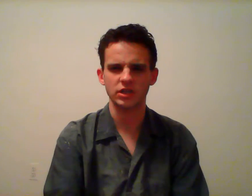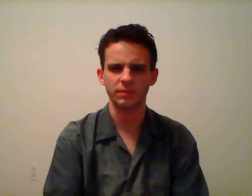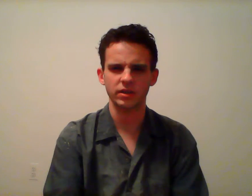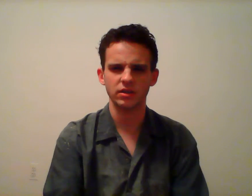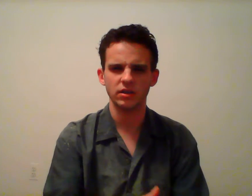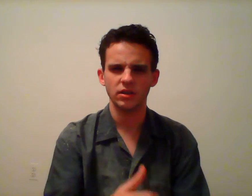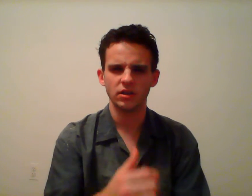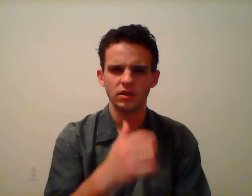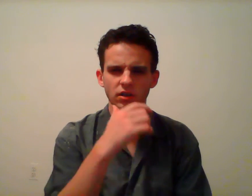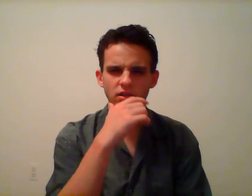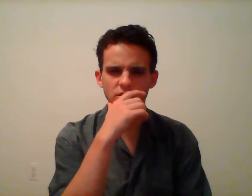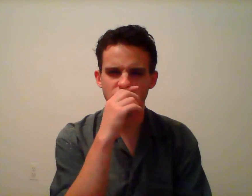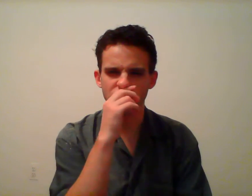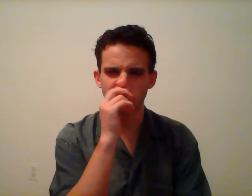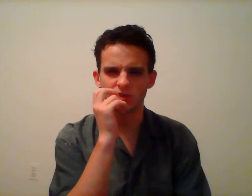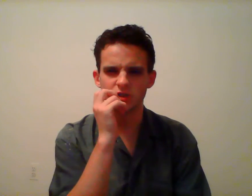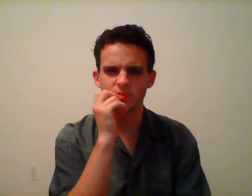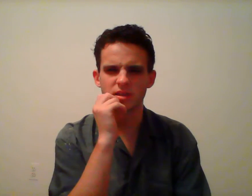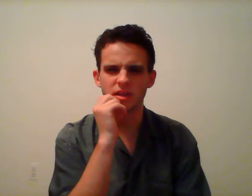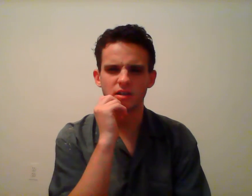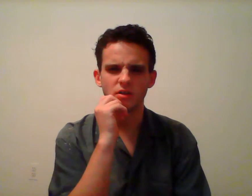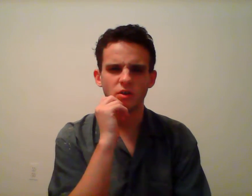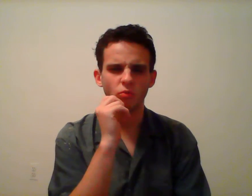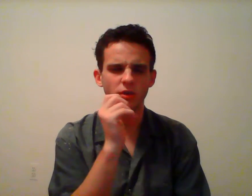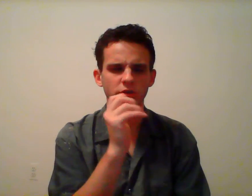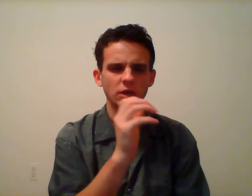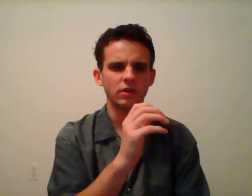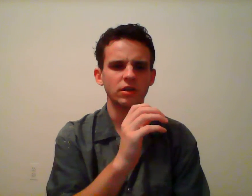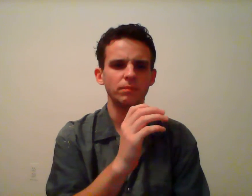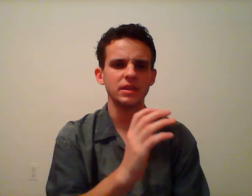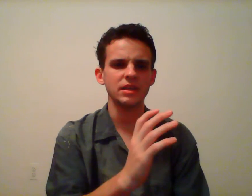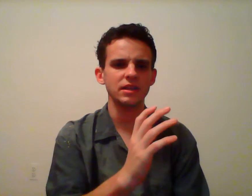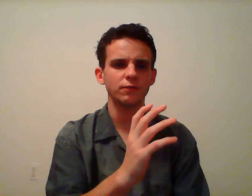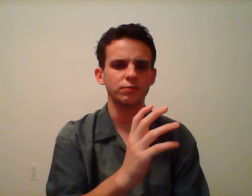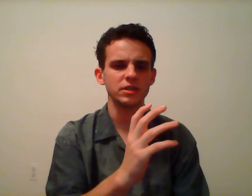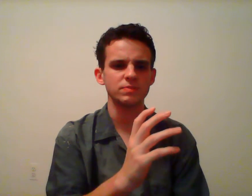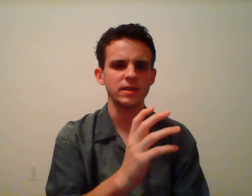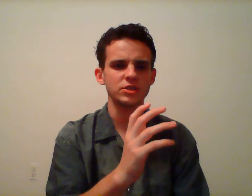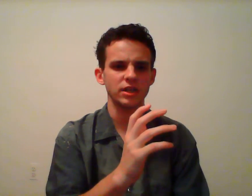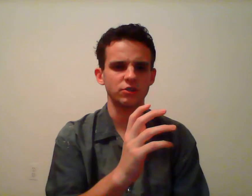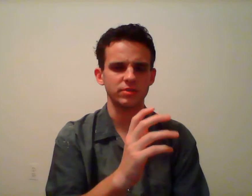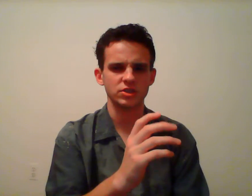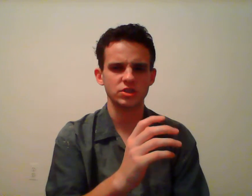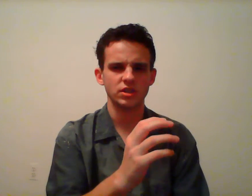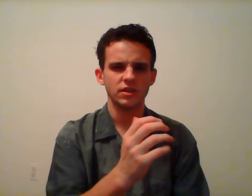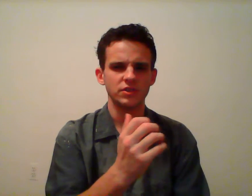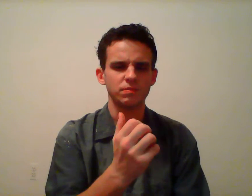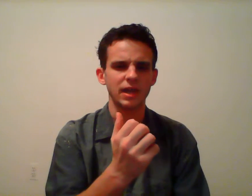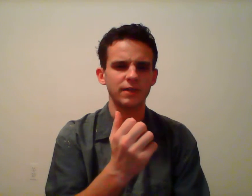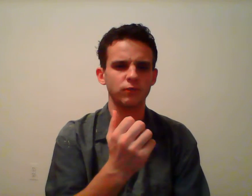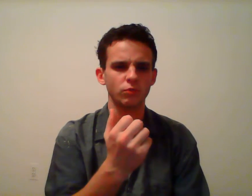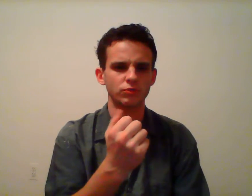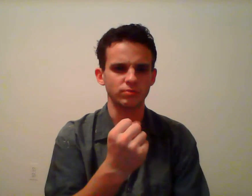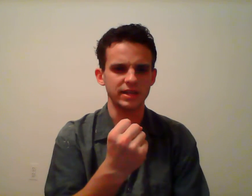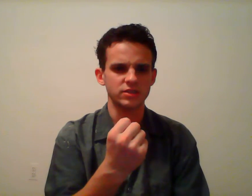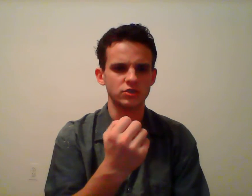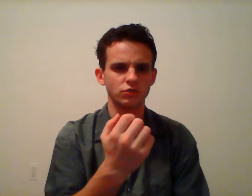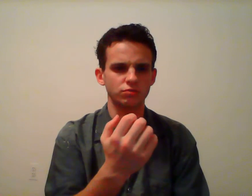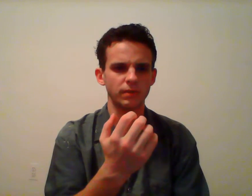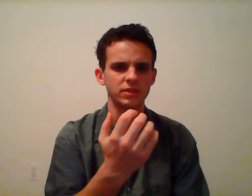this topic. Generally speaking, when you're talking about competing free speech interests, the platform's rights trump